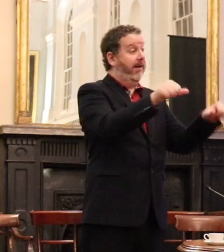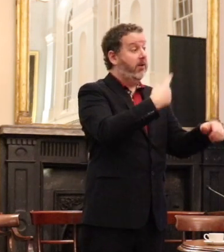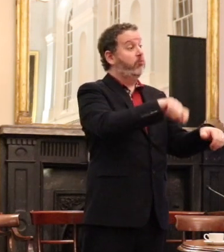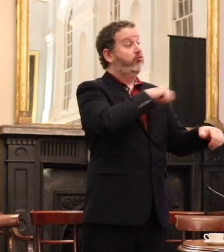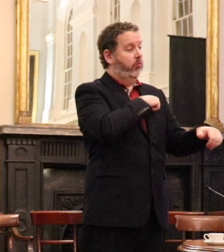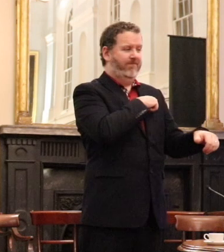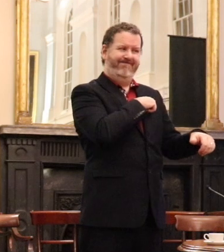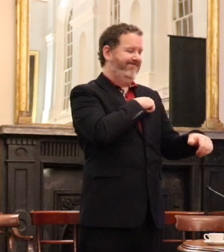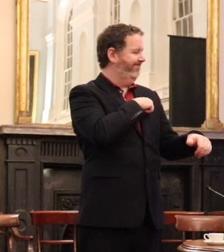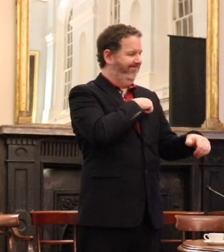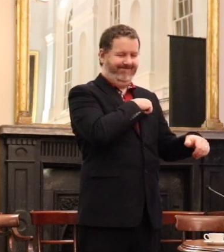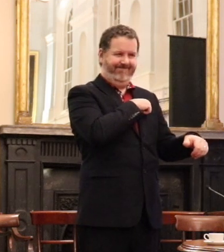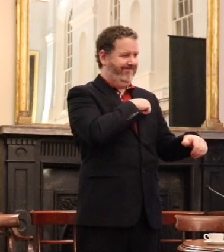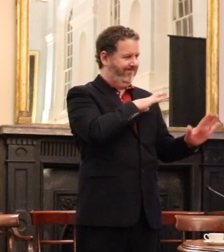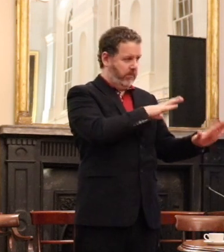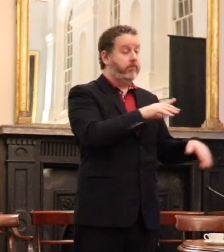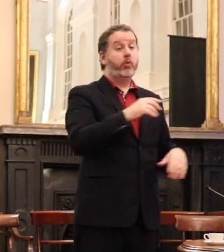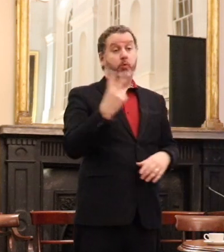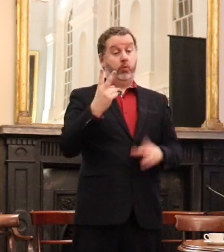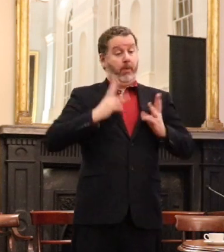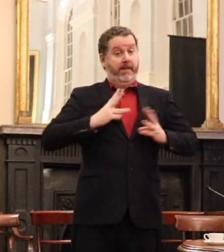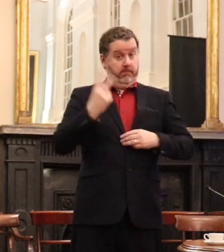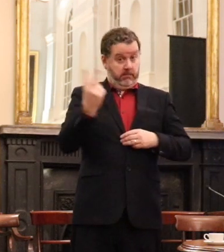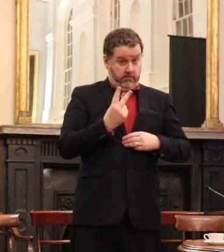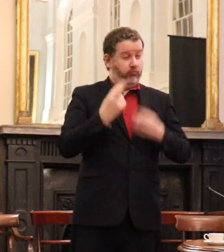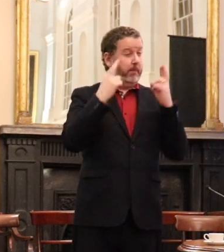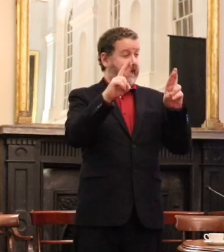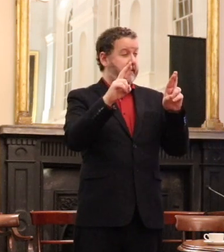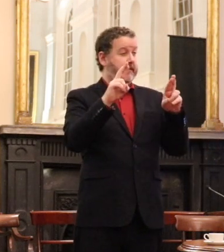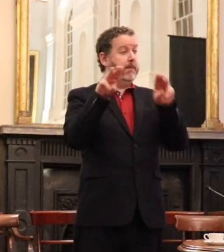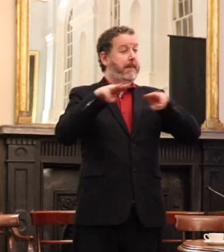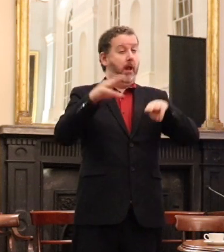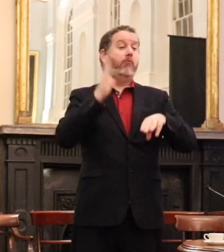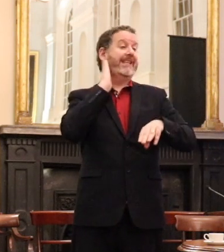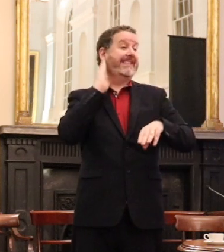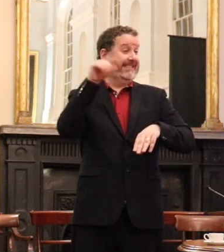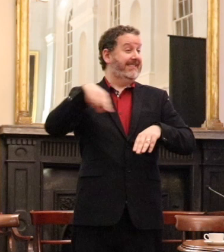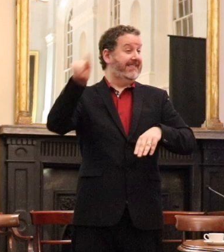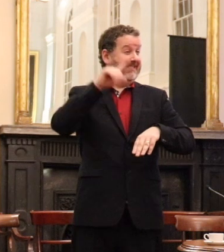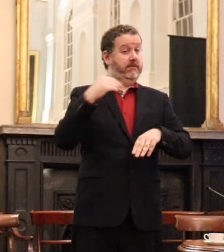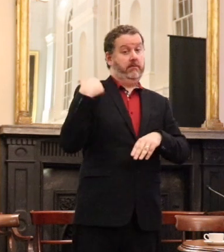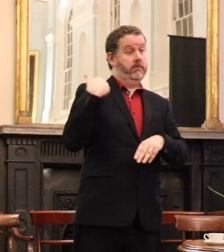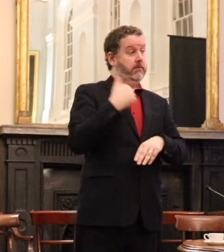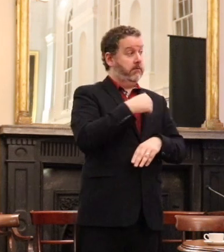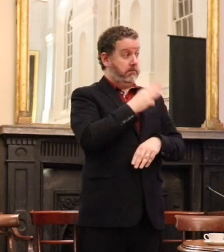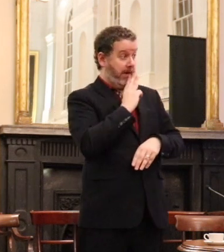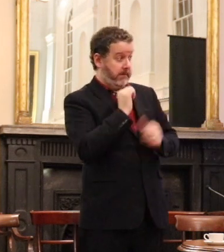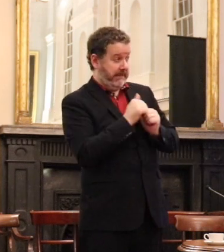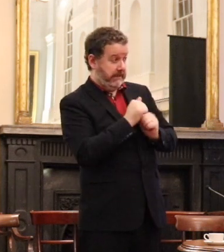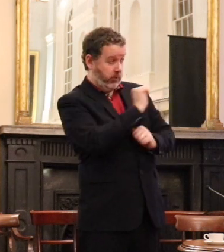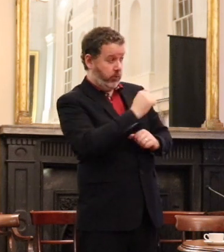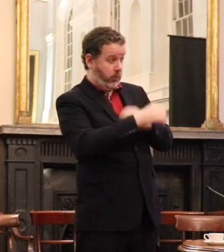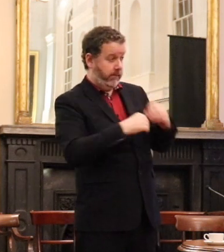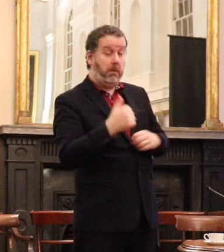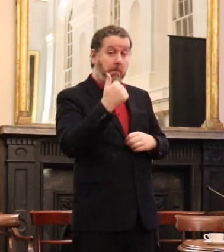Two of the women who represented the residents of the flats asked CPP privately in my office and